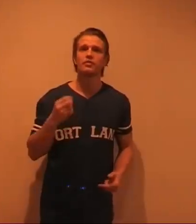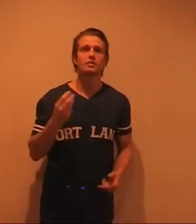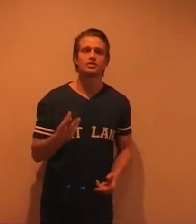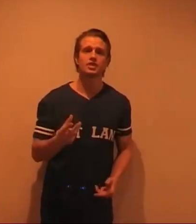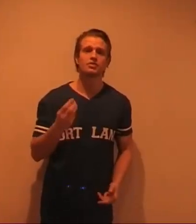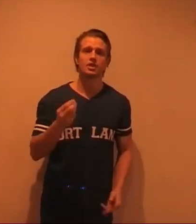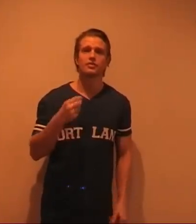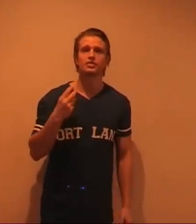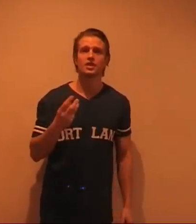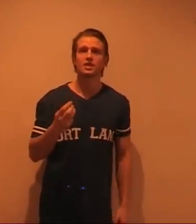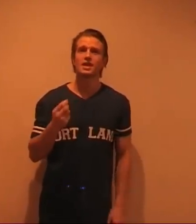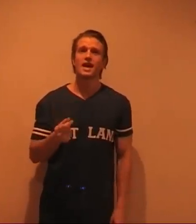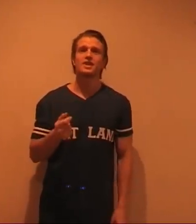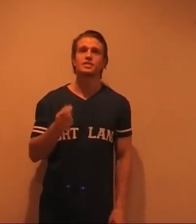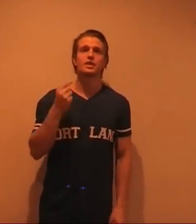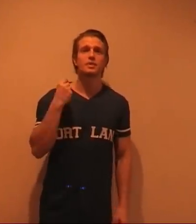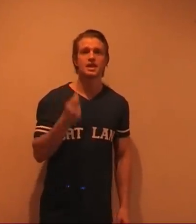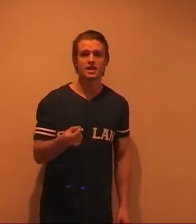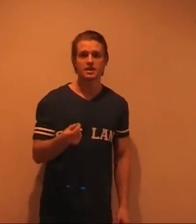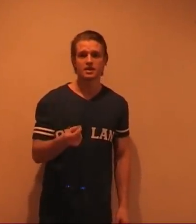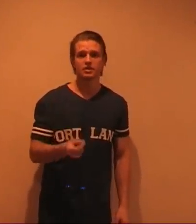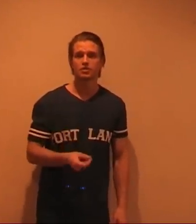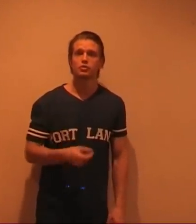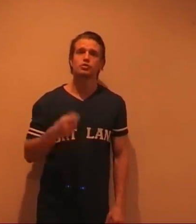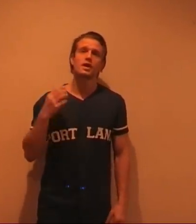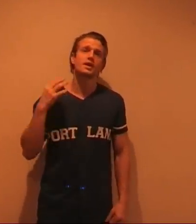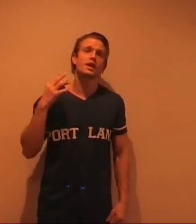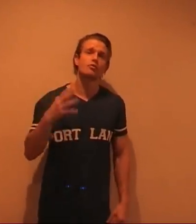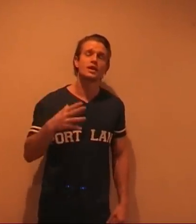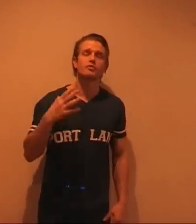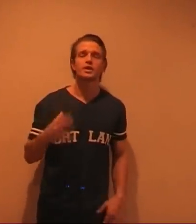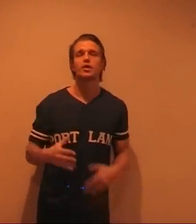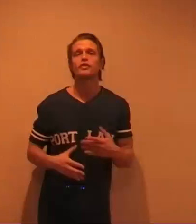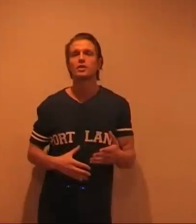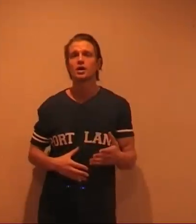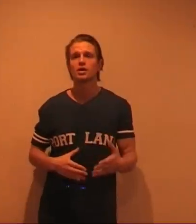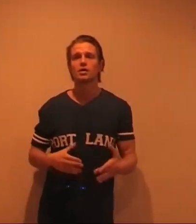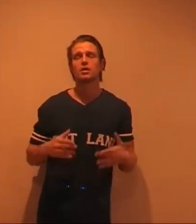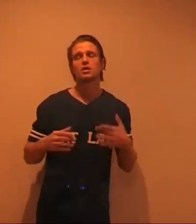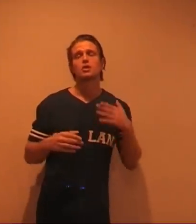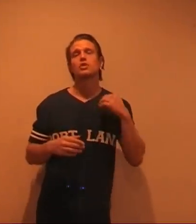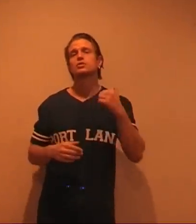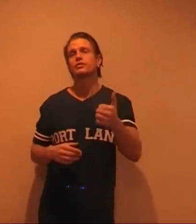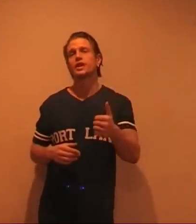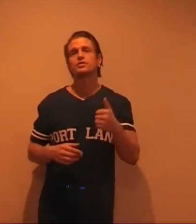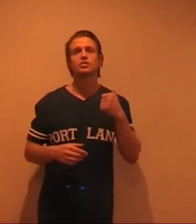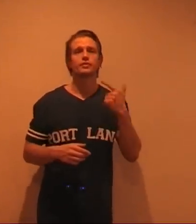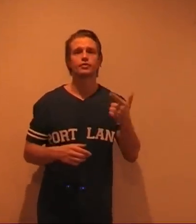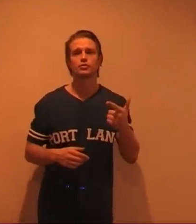Vitamin C is great for your skin. As is vitamin E. So try and get a really really healthy diet going. Lots of veg. Lots of fruits.